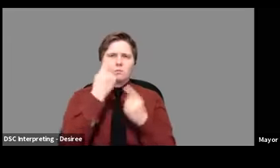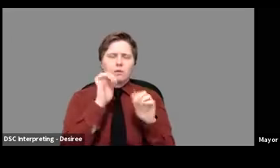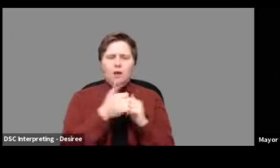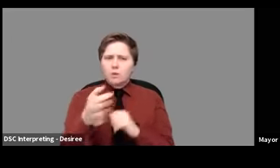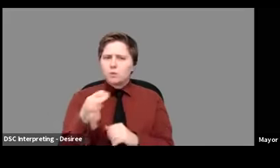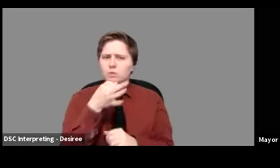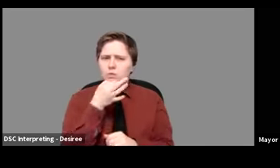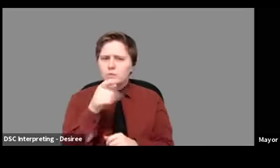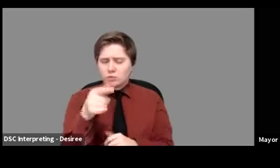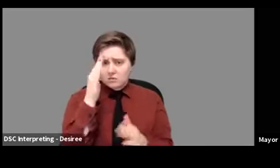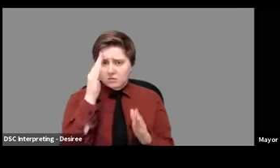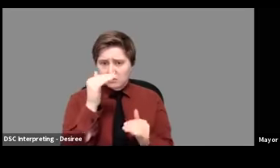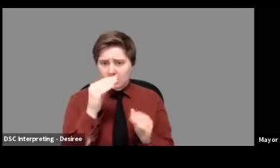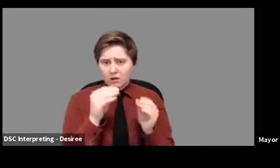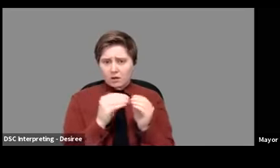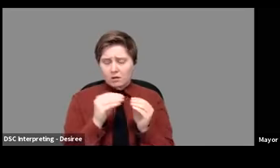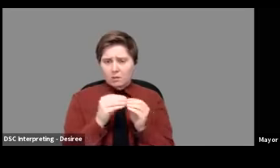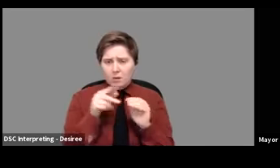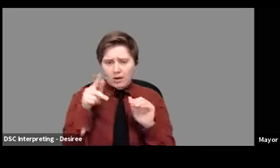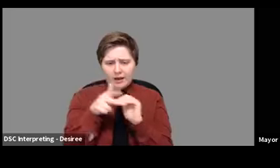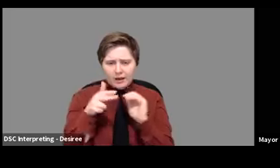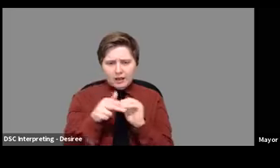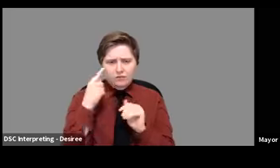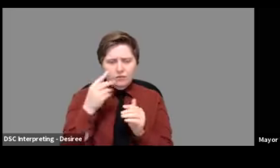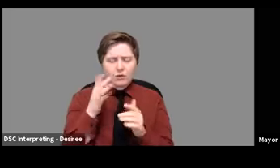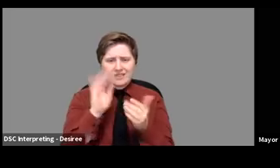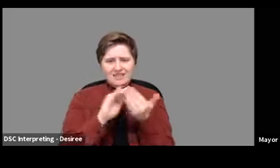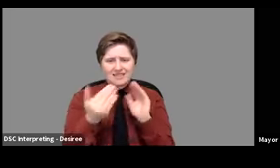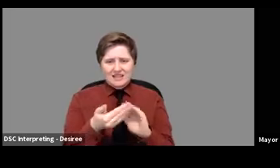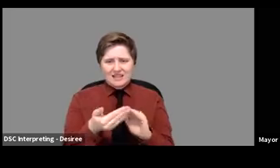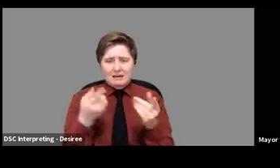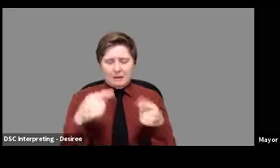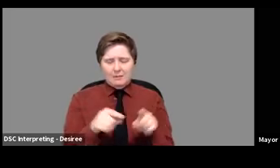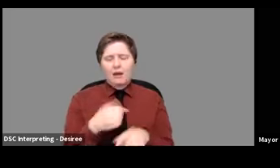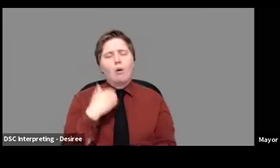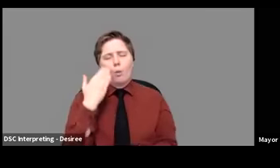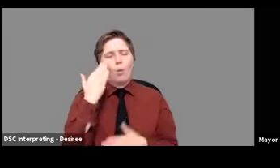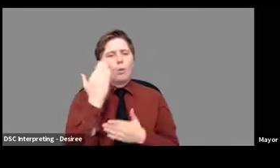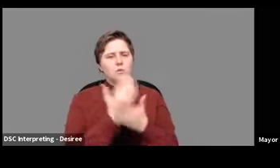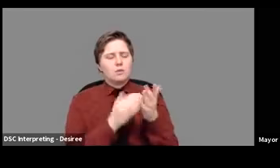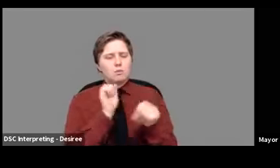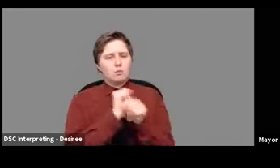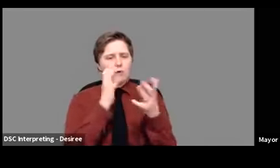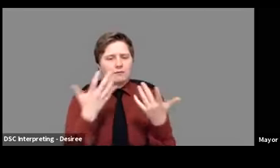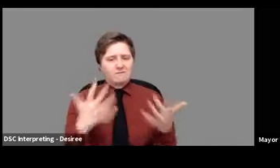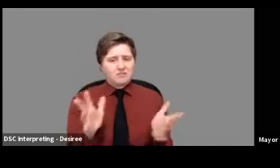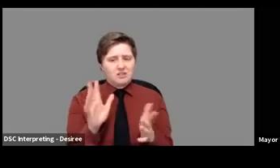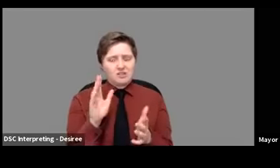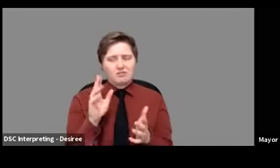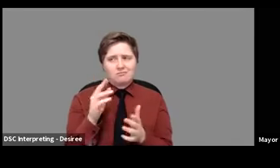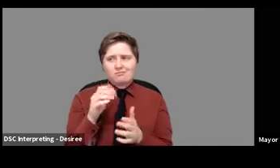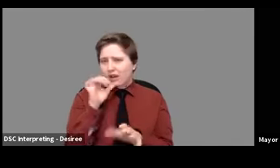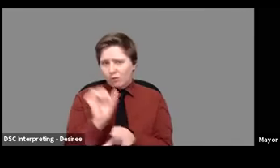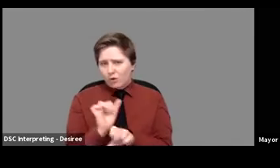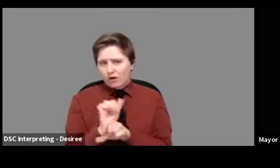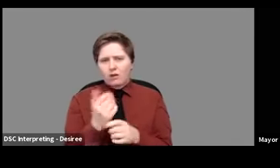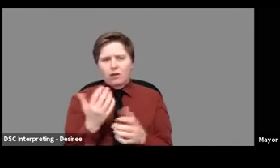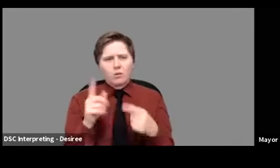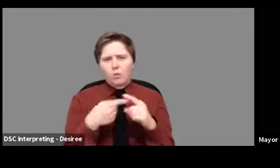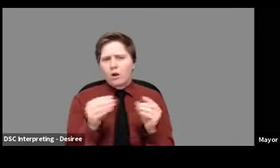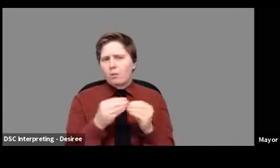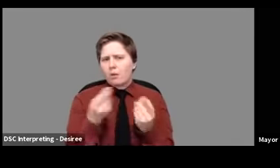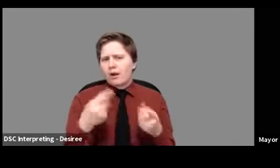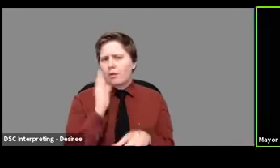anticipate more budget cuts, um, for the city of Toledo. mean, I know there's some employees out right now, but when are more cuts coming?